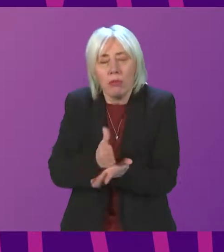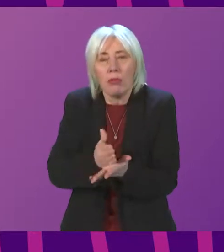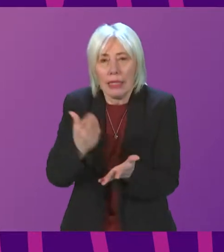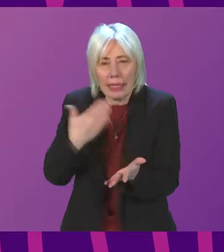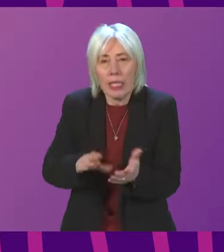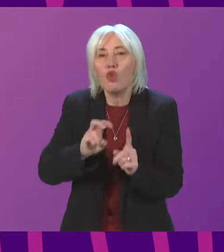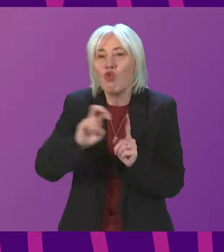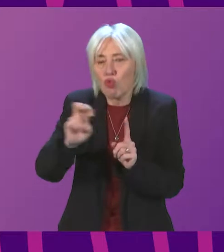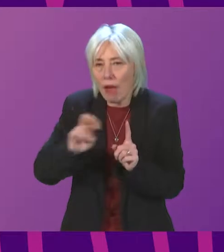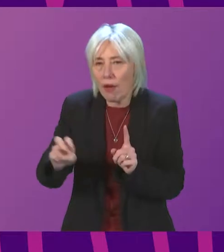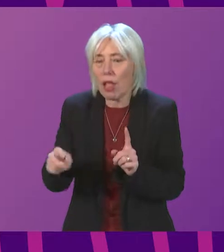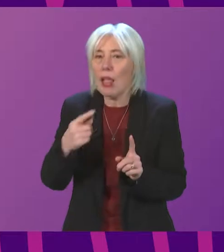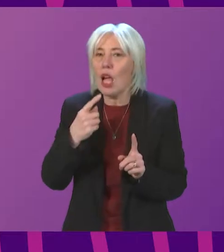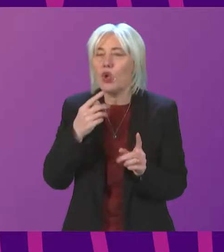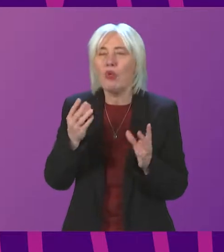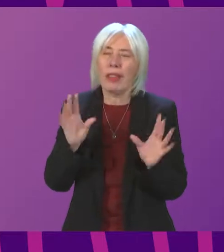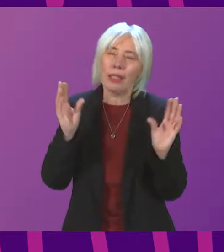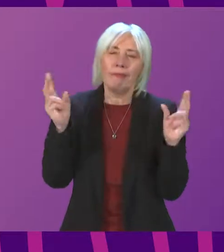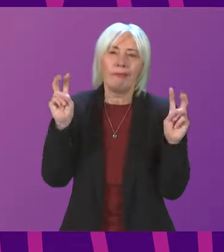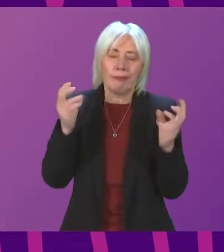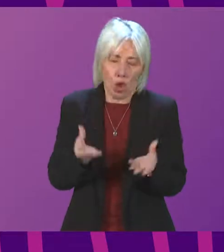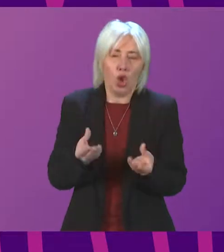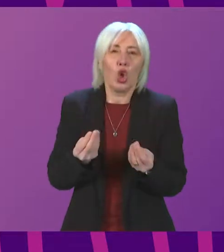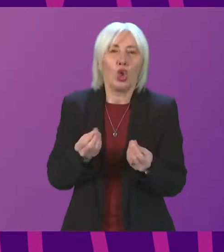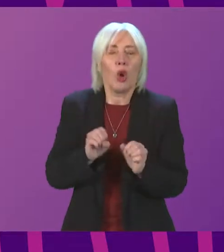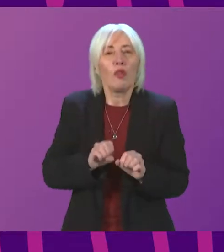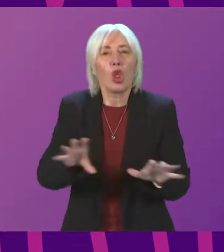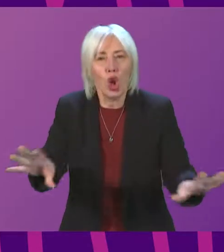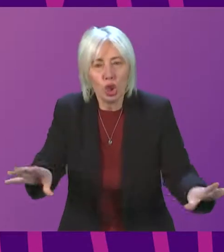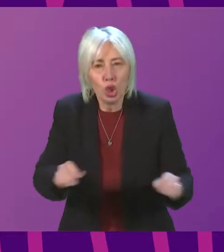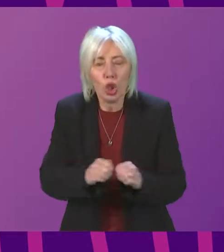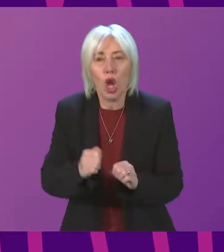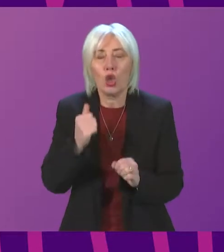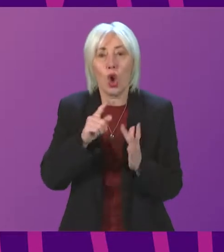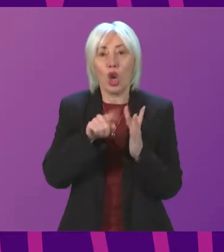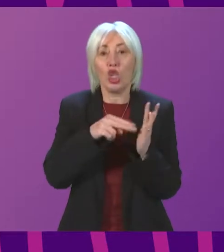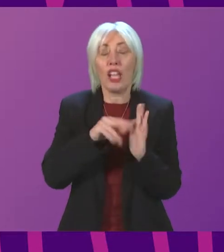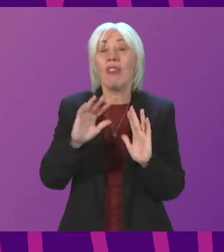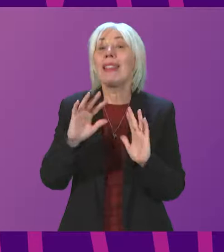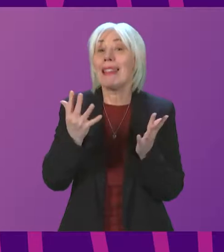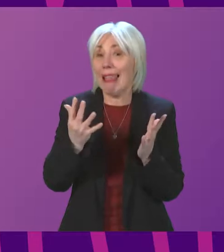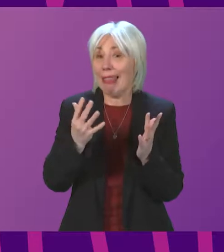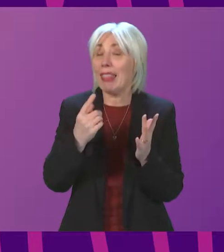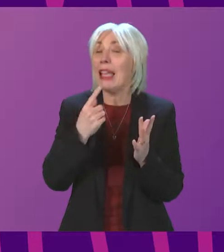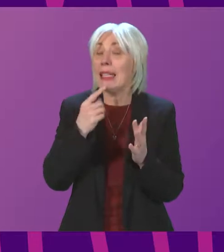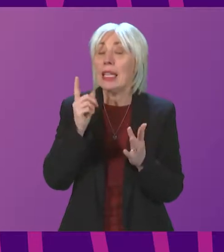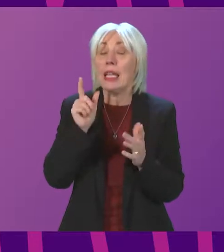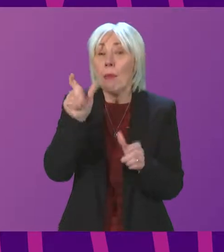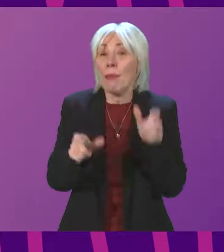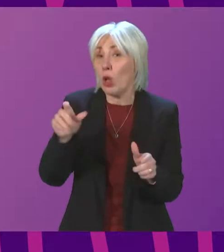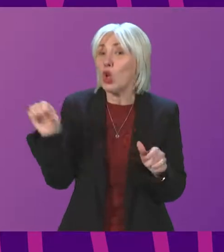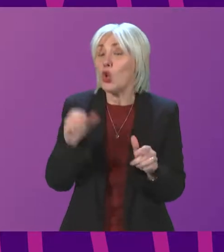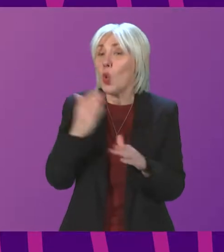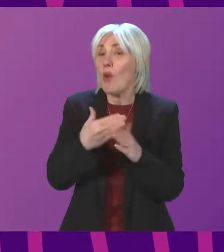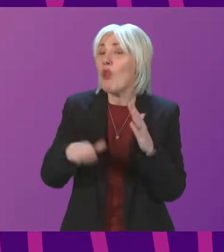letter to all MSPs, a soft launch of the scheme. The government guidance in place on January the 10th was still for people to work from home. And I hope Mr Simpson